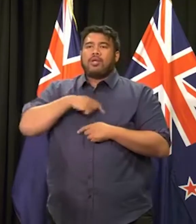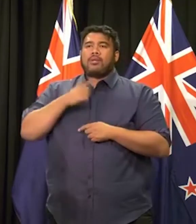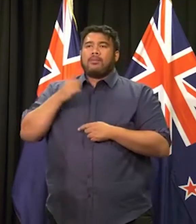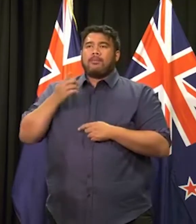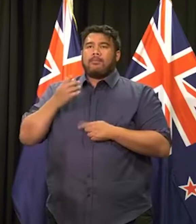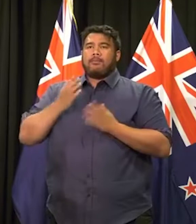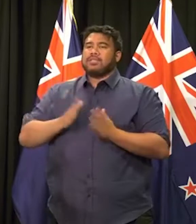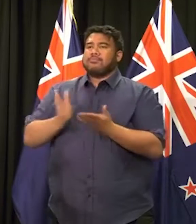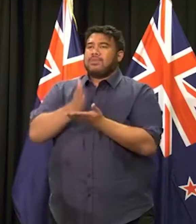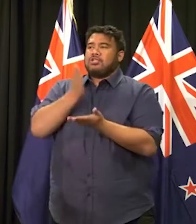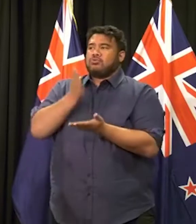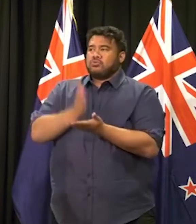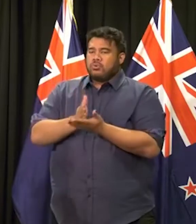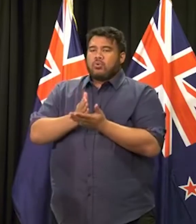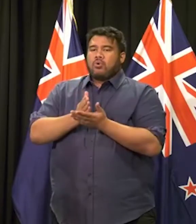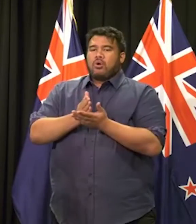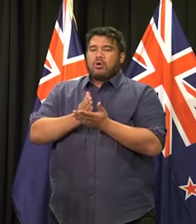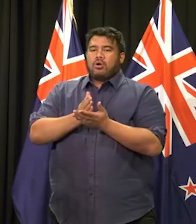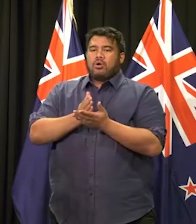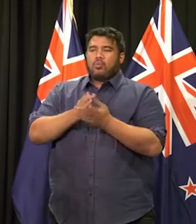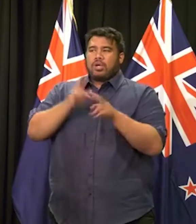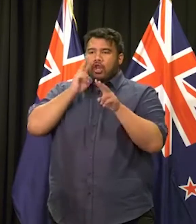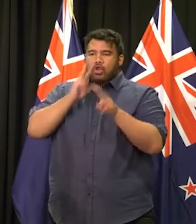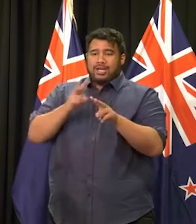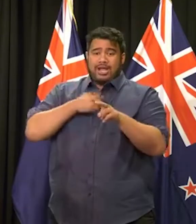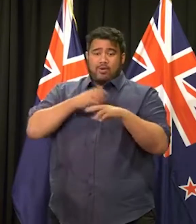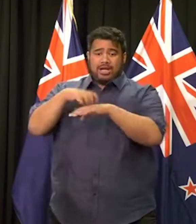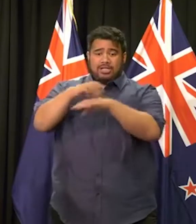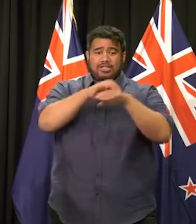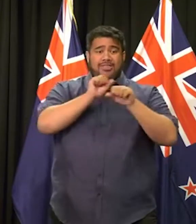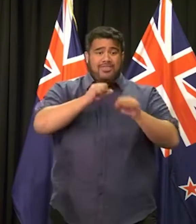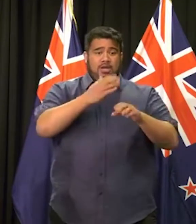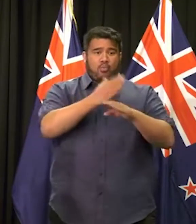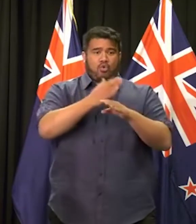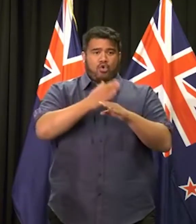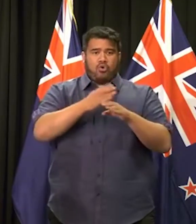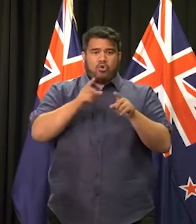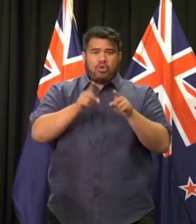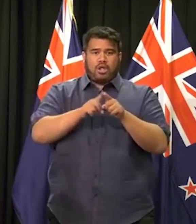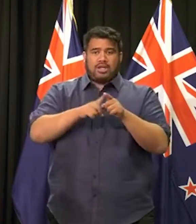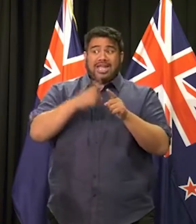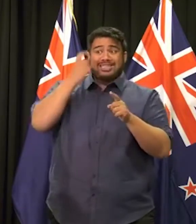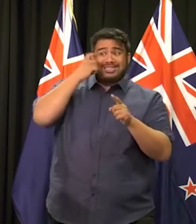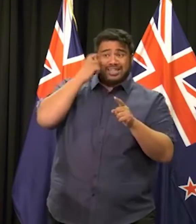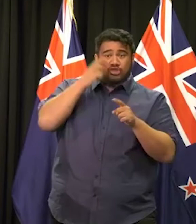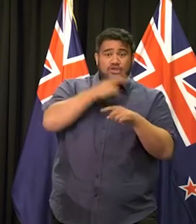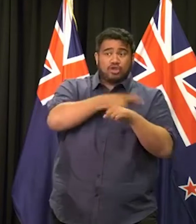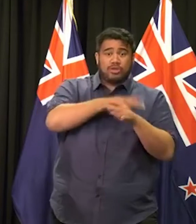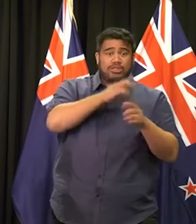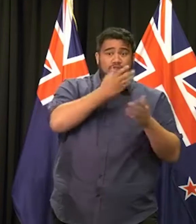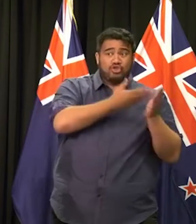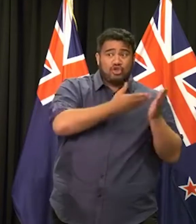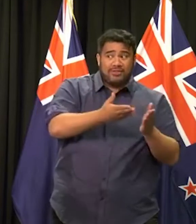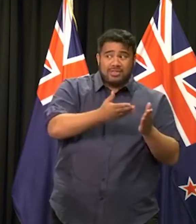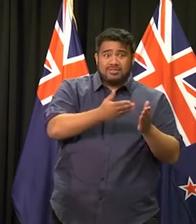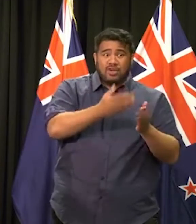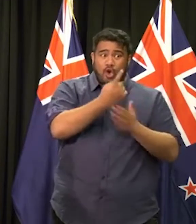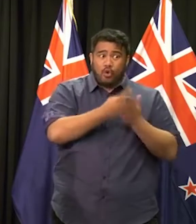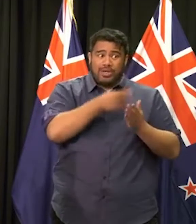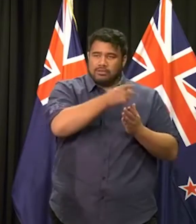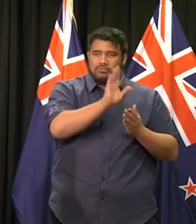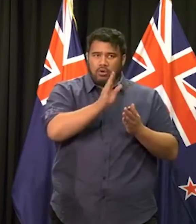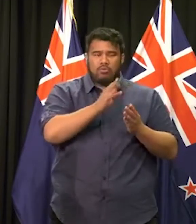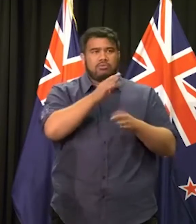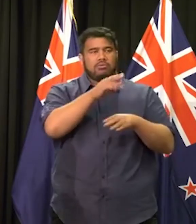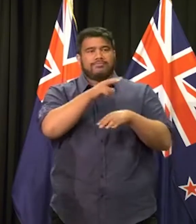we are looking more broadly at the work of our agencies, not just our intelligence services, police, uh, at our